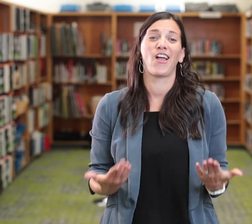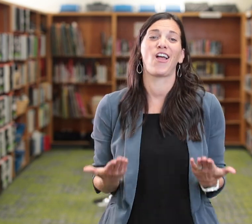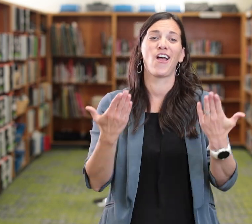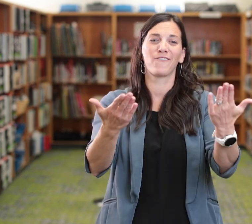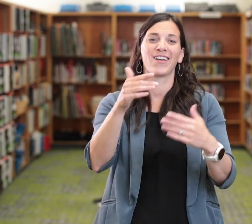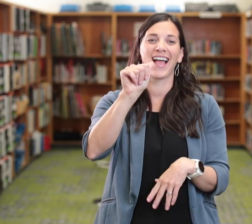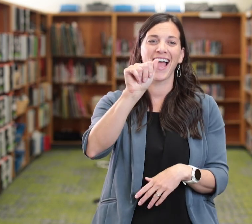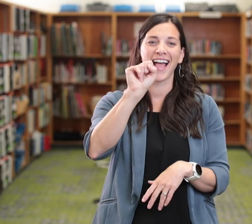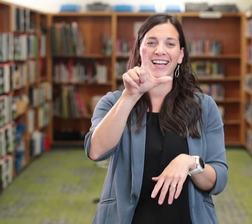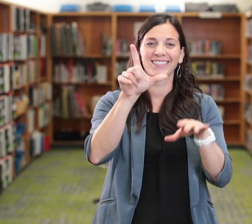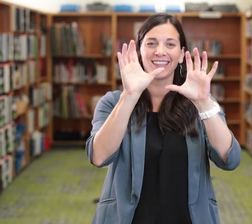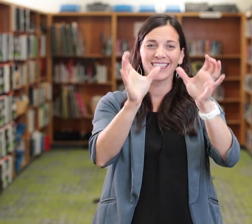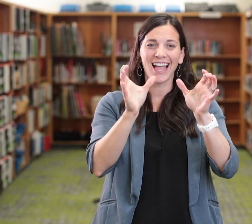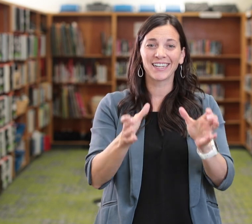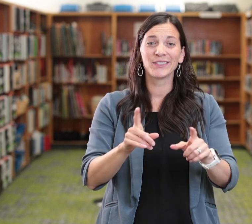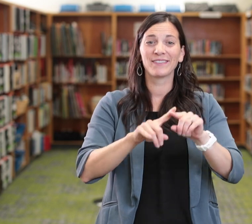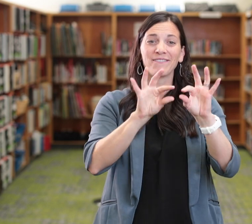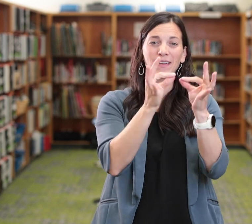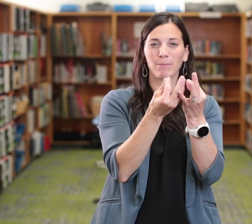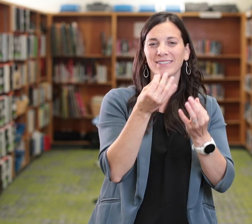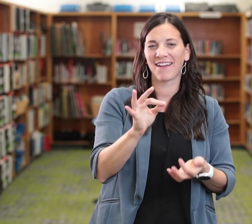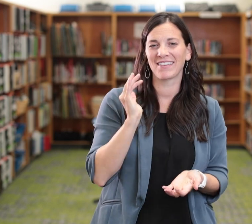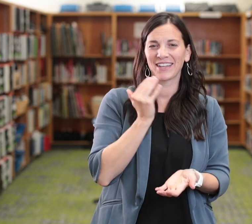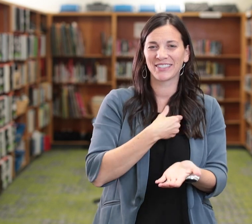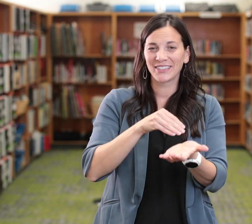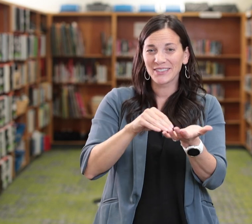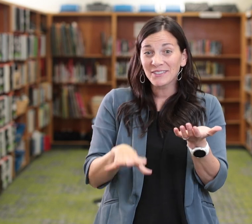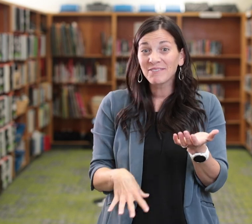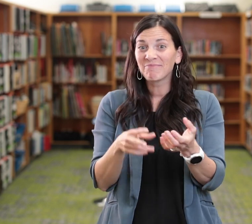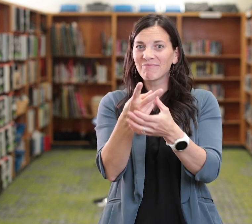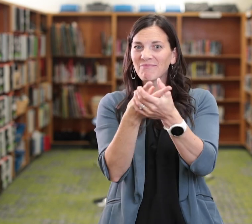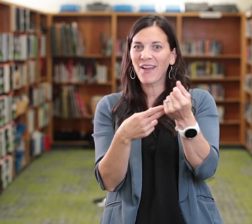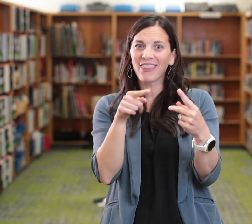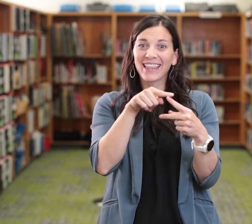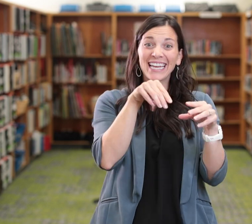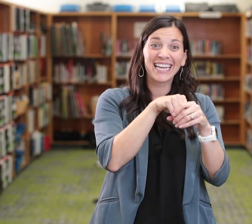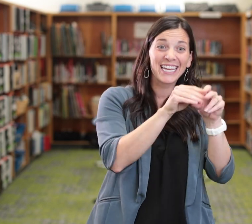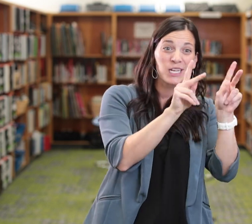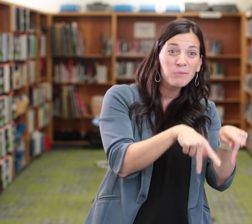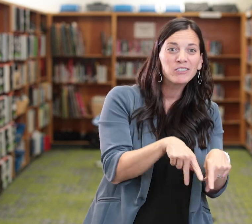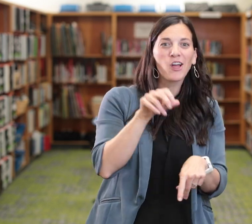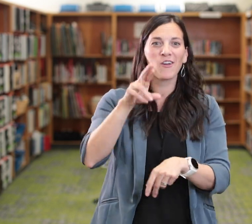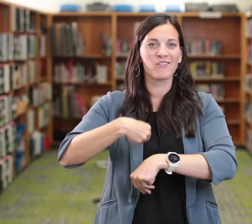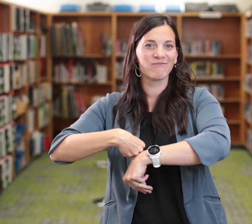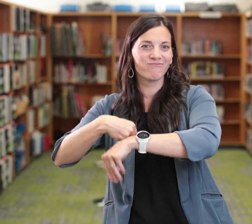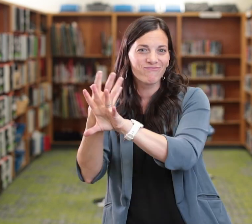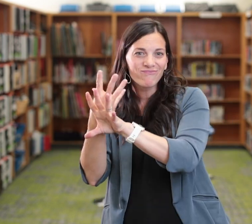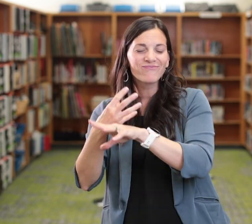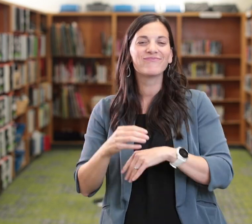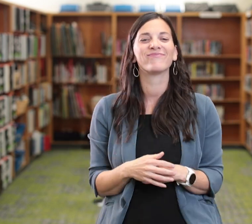We offer ASL classes to the families of our students that we offer both in person and on Zoom.